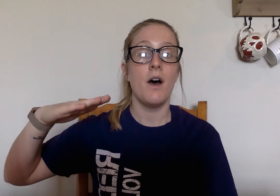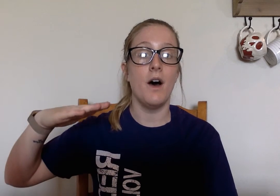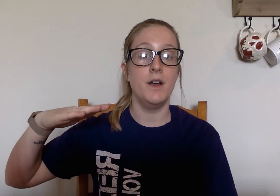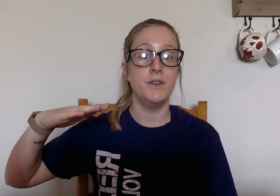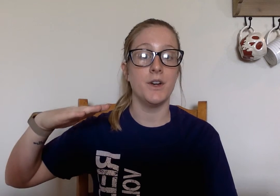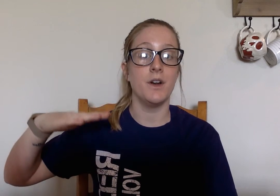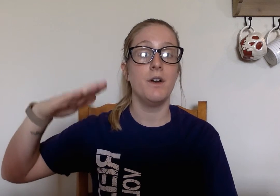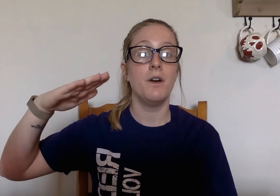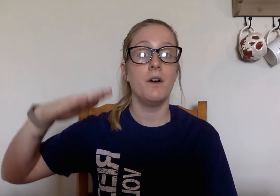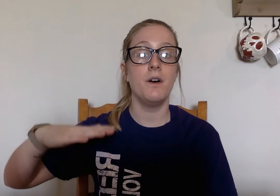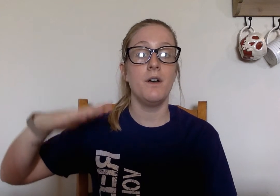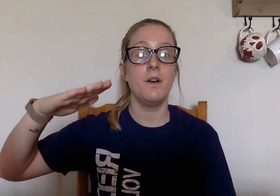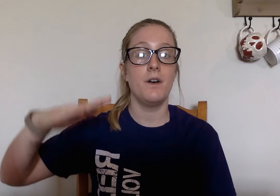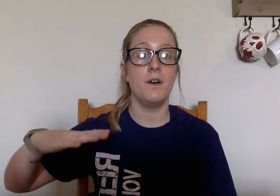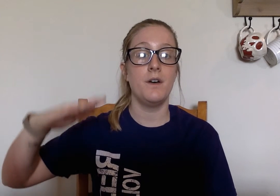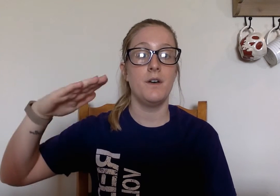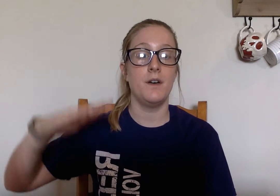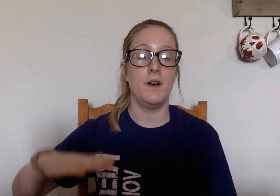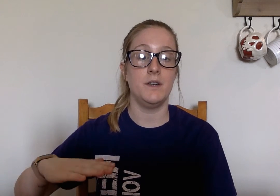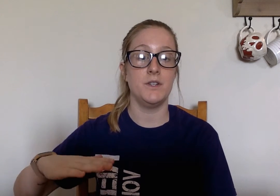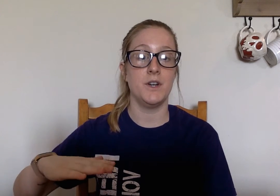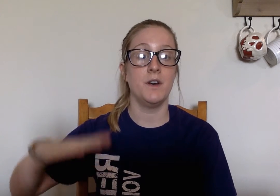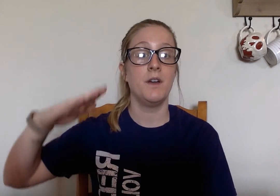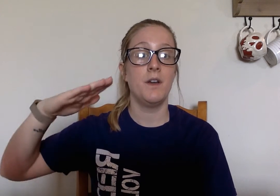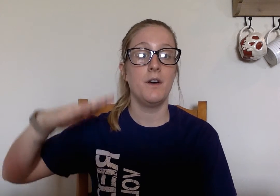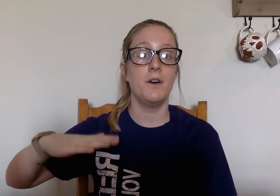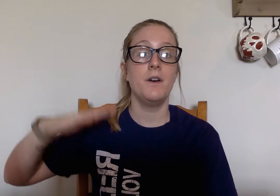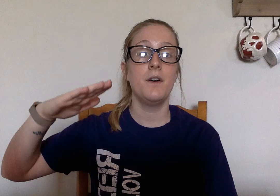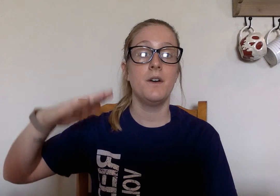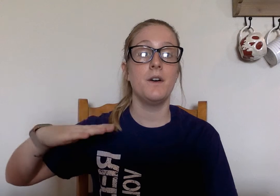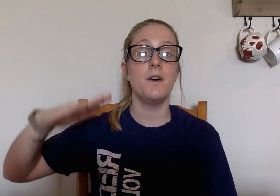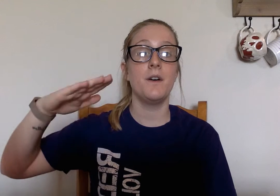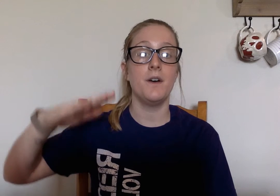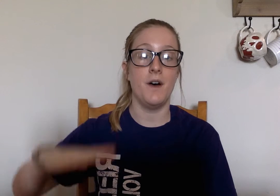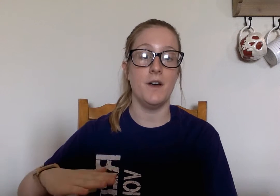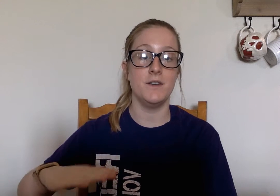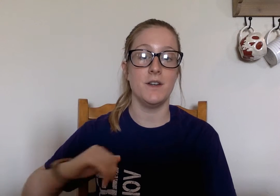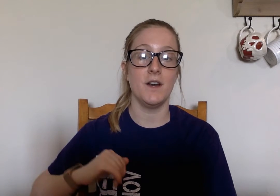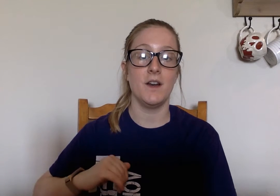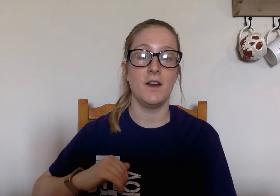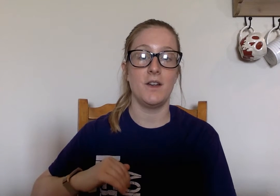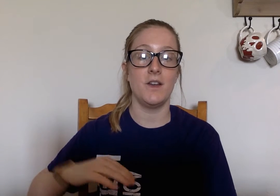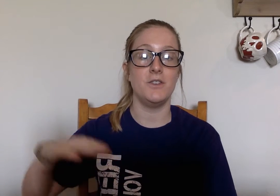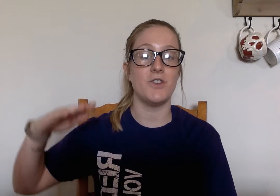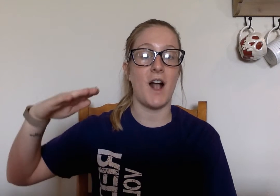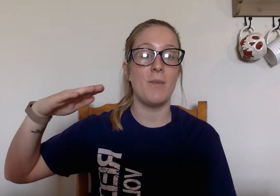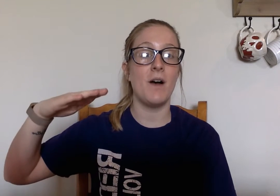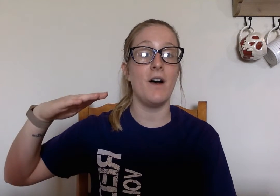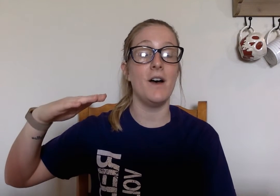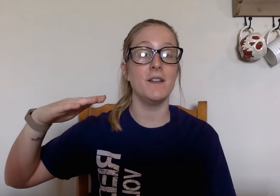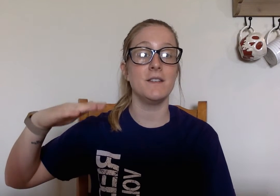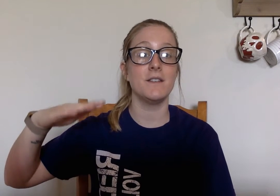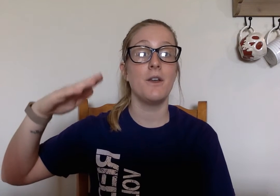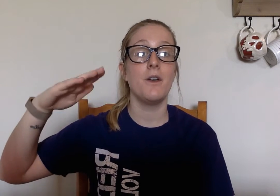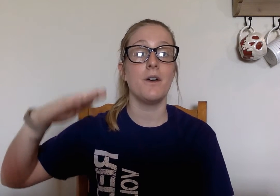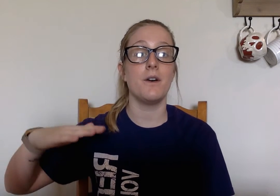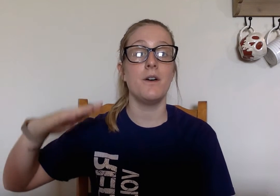Under. U, uh, under. U, uh, under. Good job. Us. U,